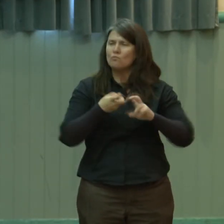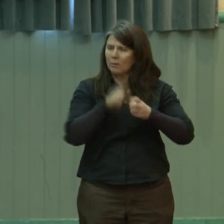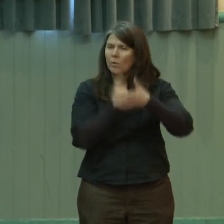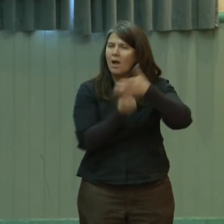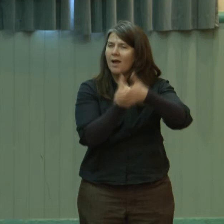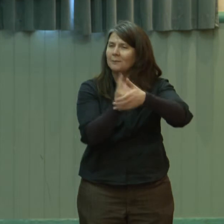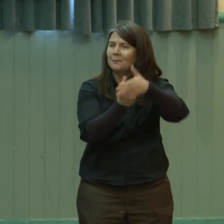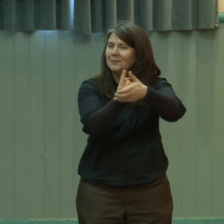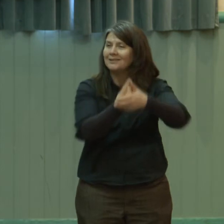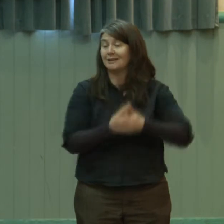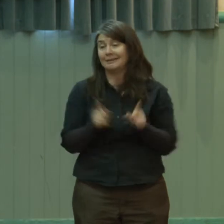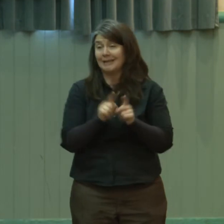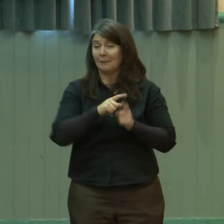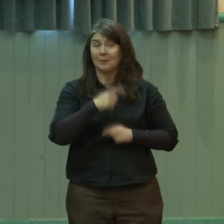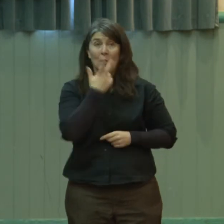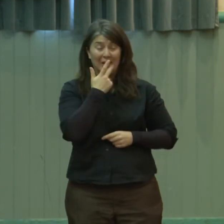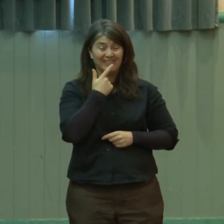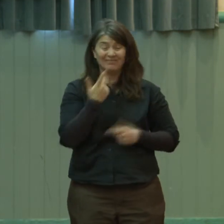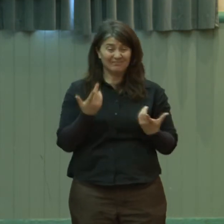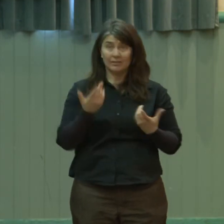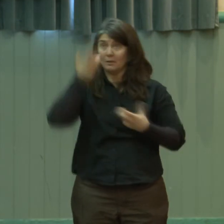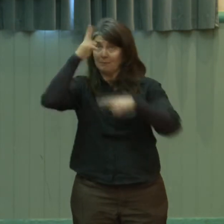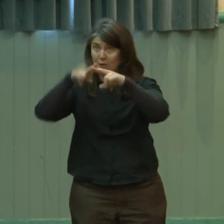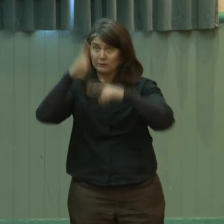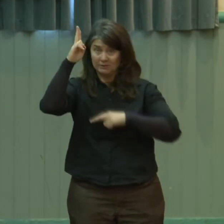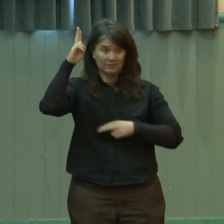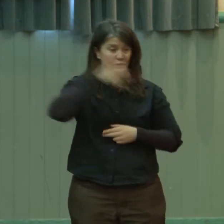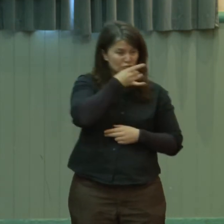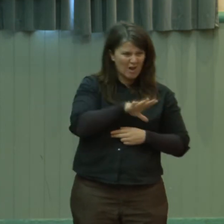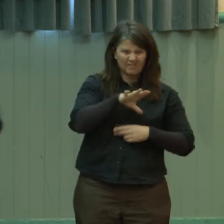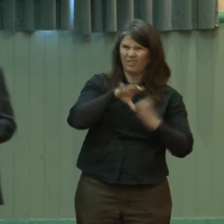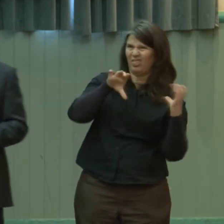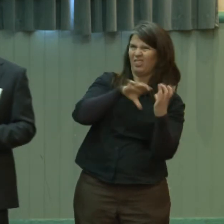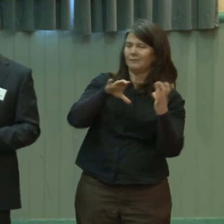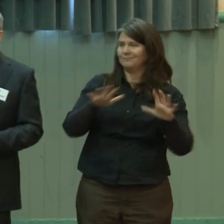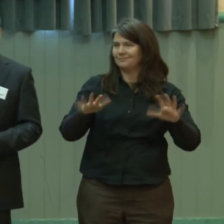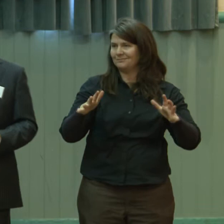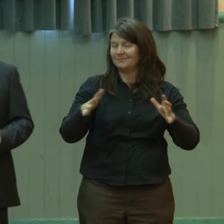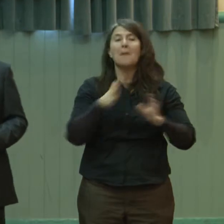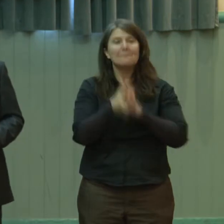problems if there are poor child health communication or poor language development which of course is